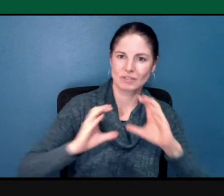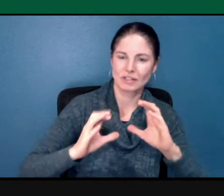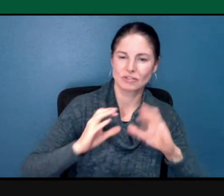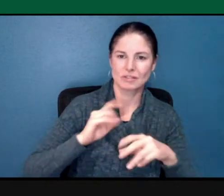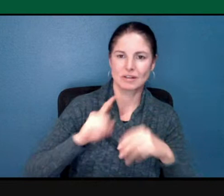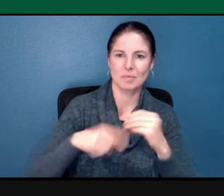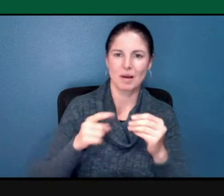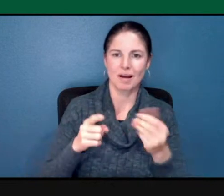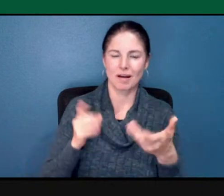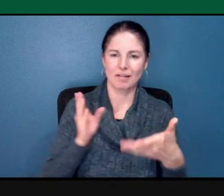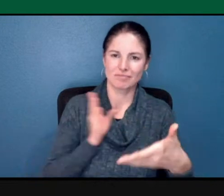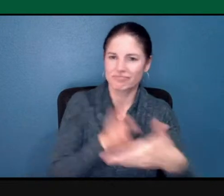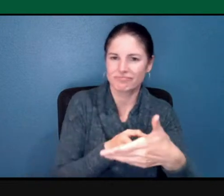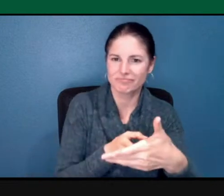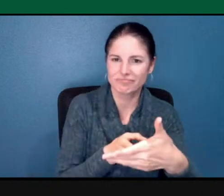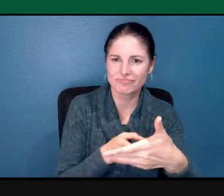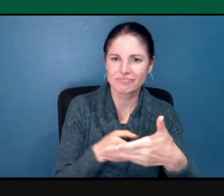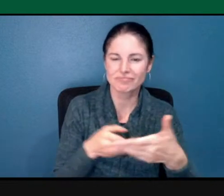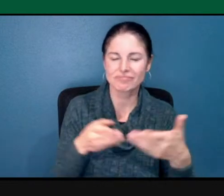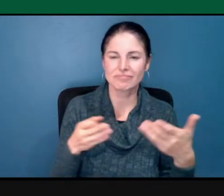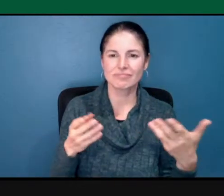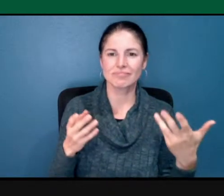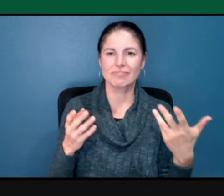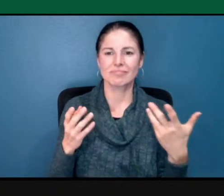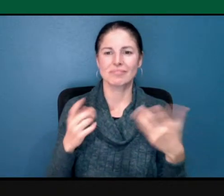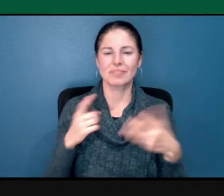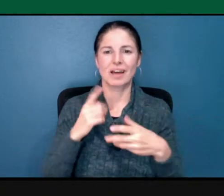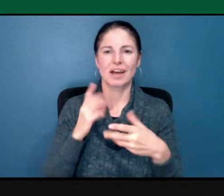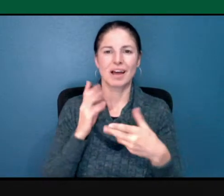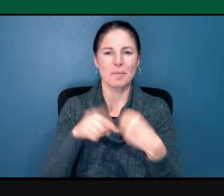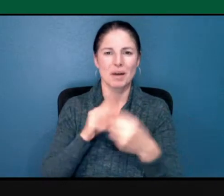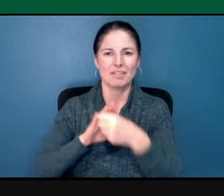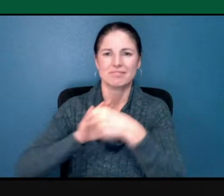and about the importance of not being selective